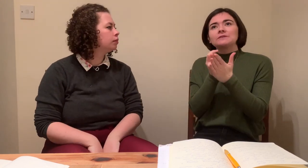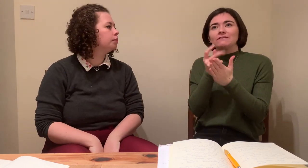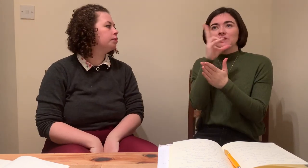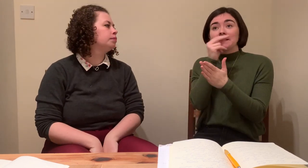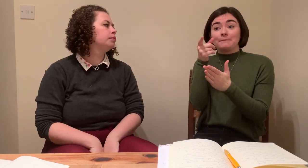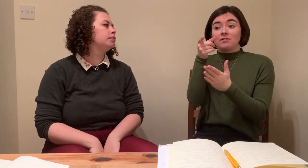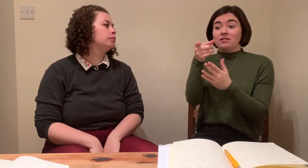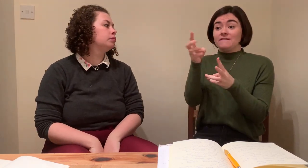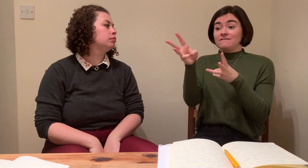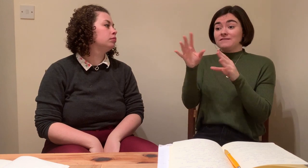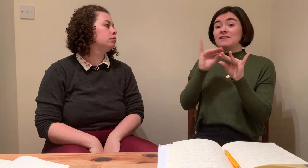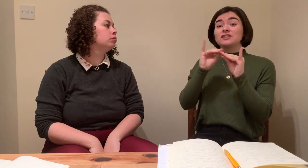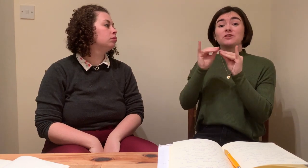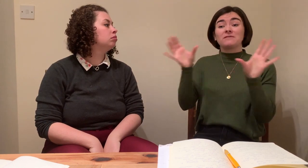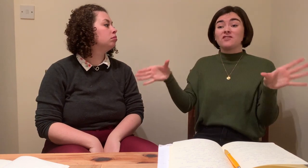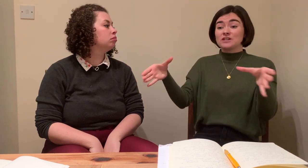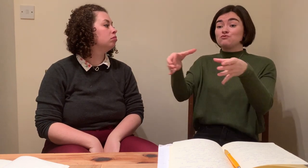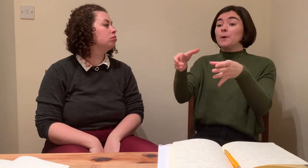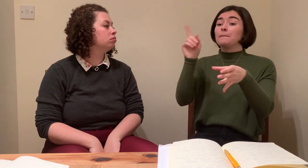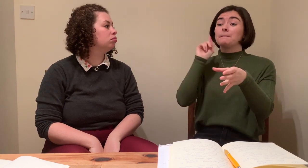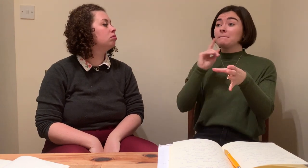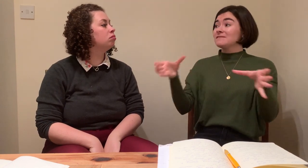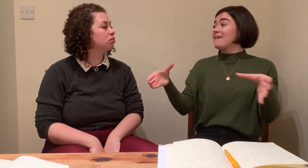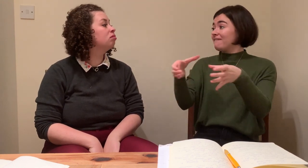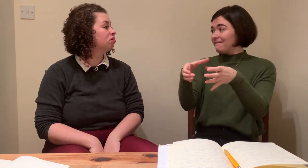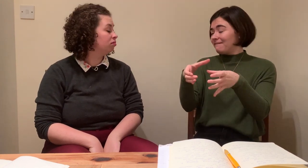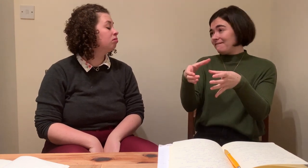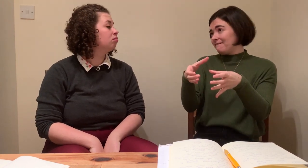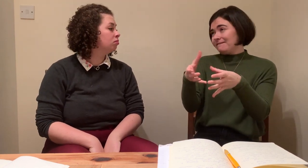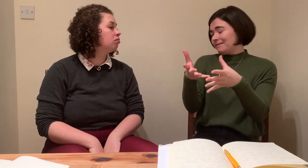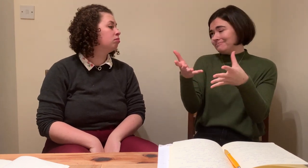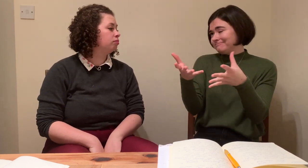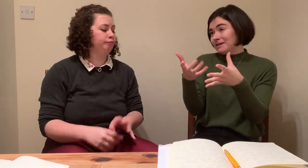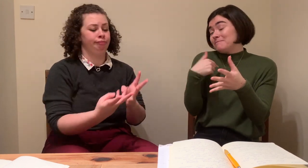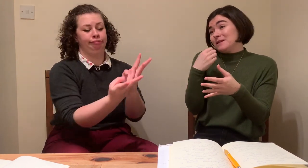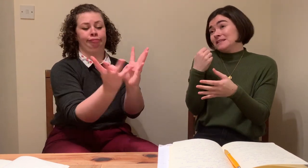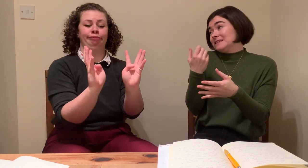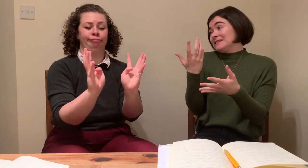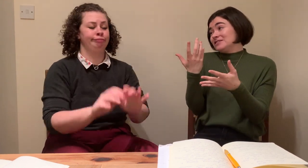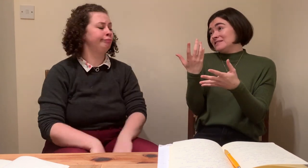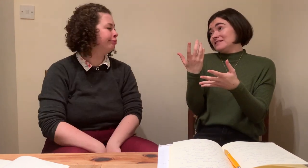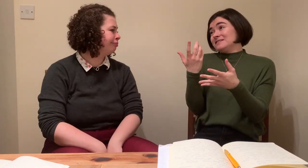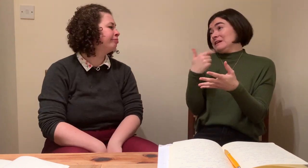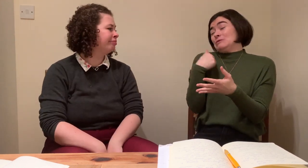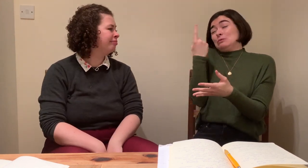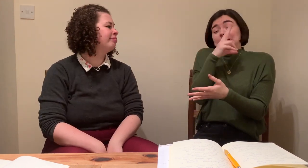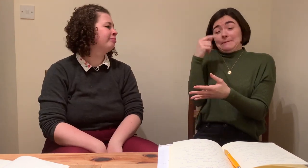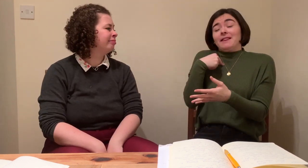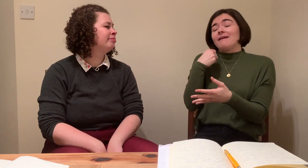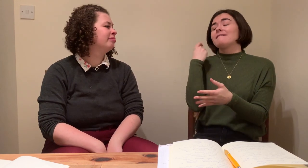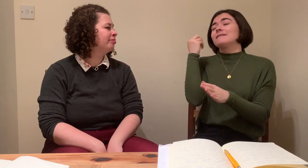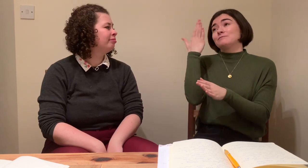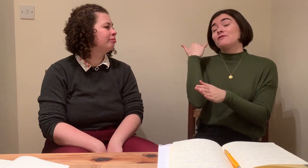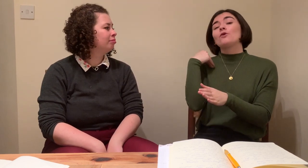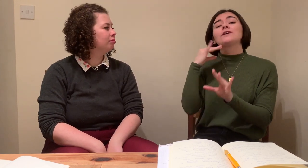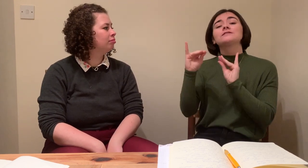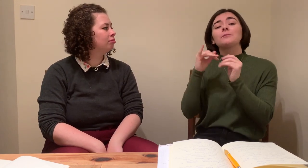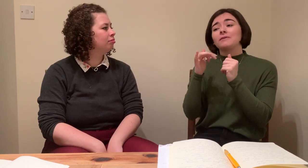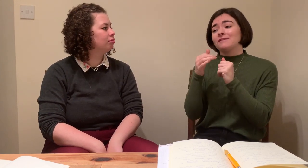we're going through the days, you know, and there was actually one of the deaf attendees, you know,